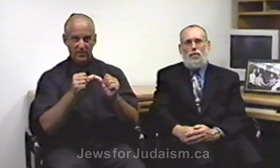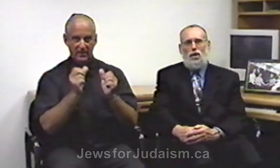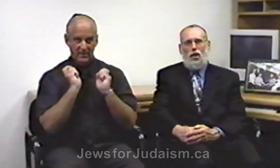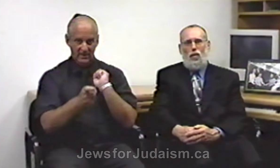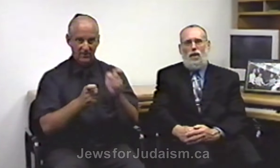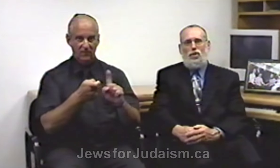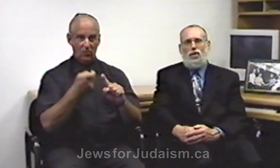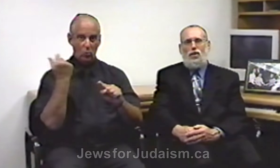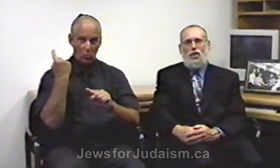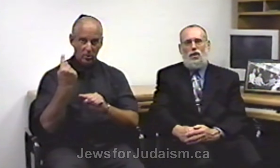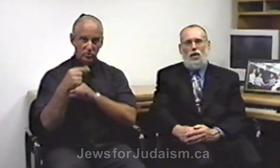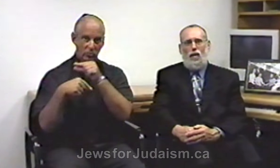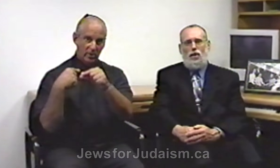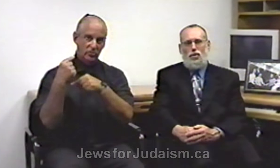from generation to generation